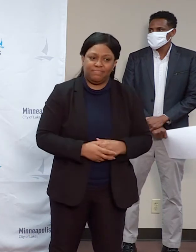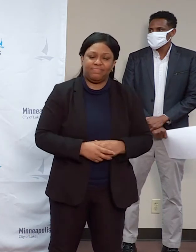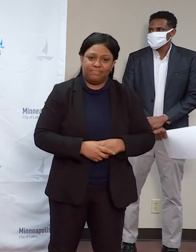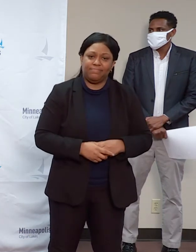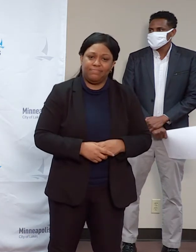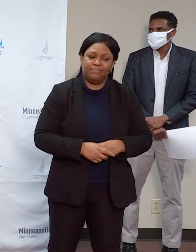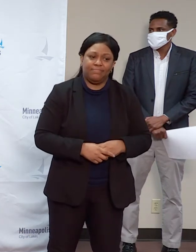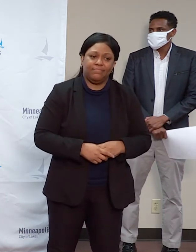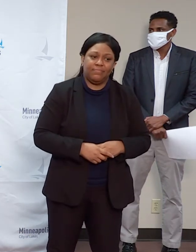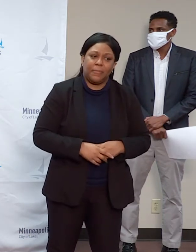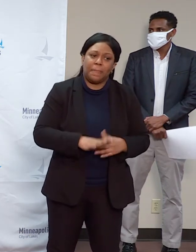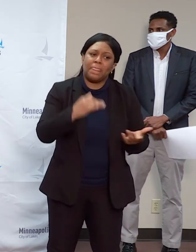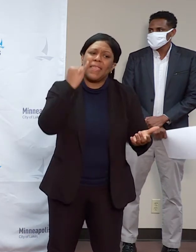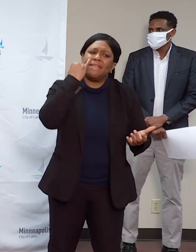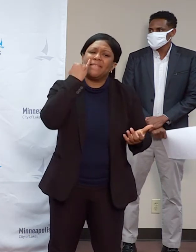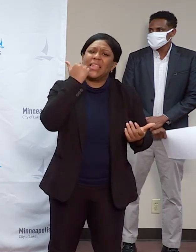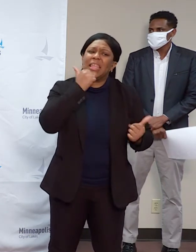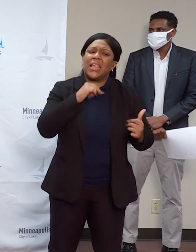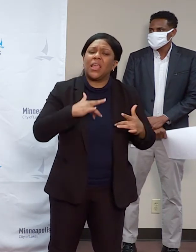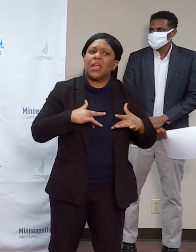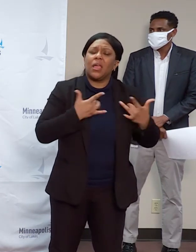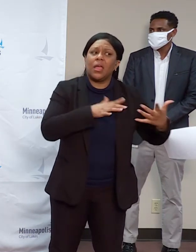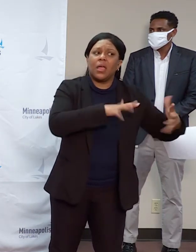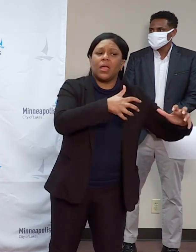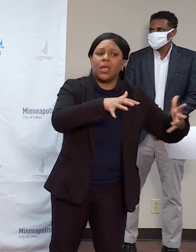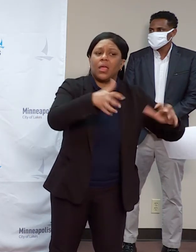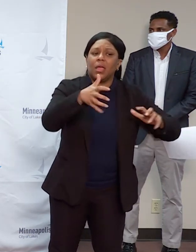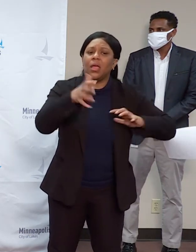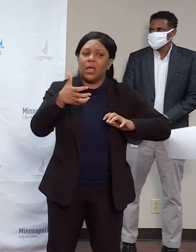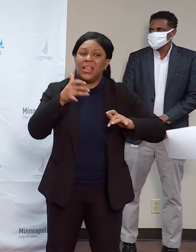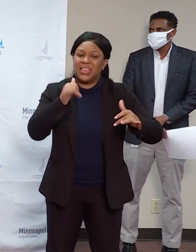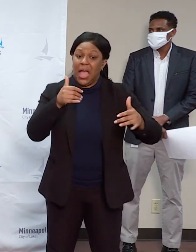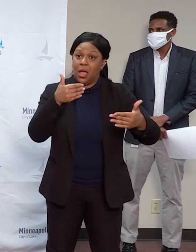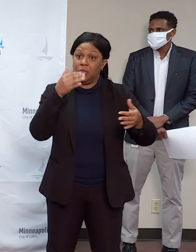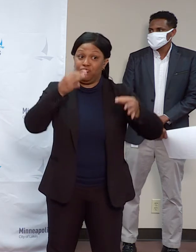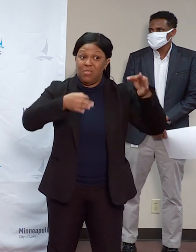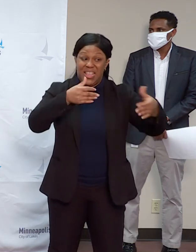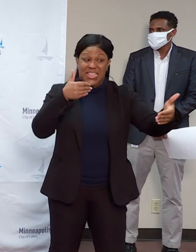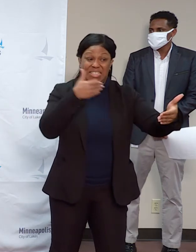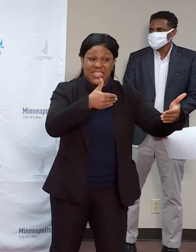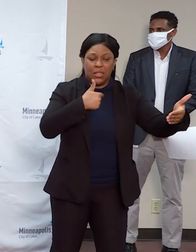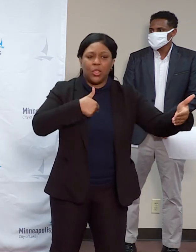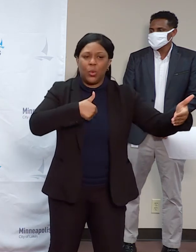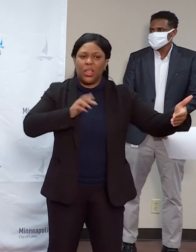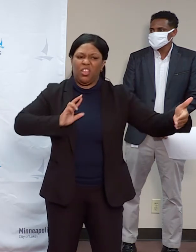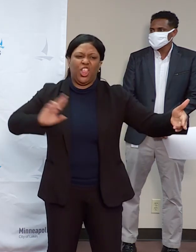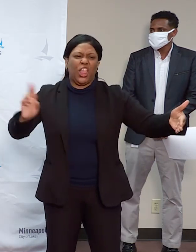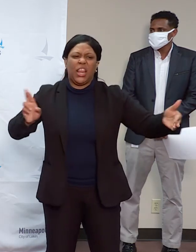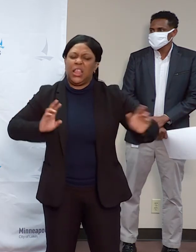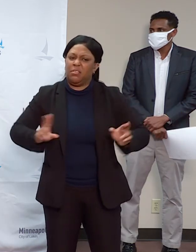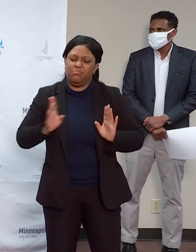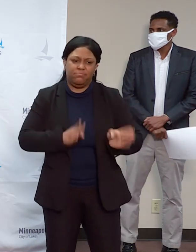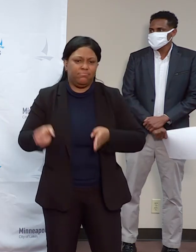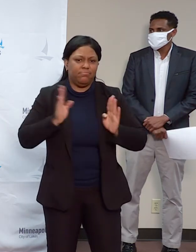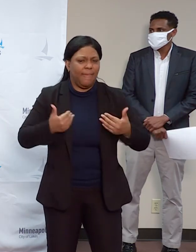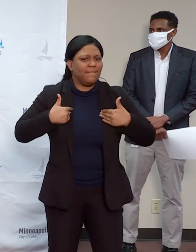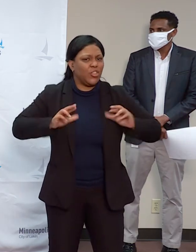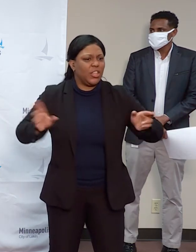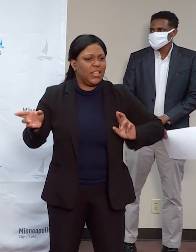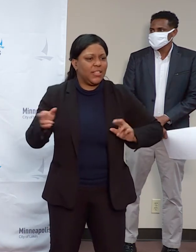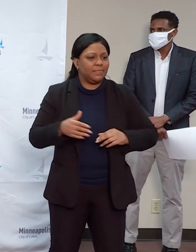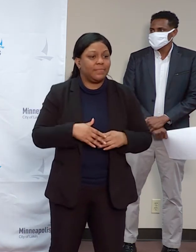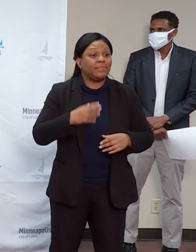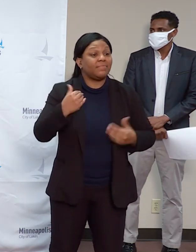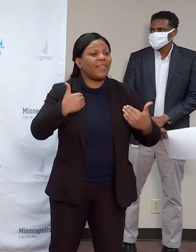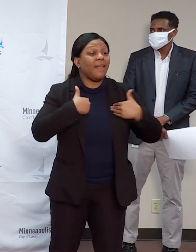happen due to the Derek Chauvin trial. We have also secured agreements with our mutual aid partners, both our normal